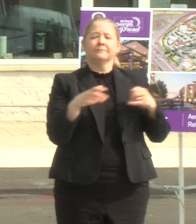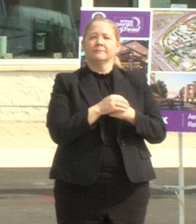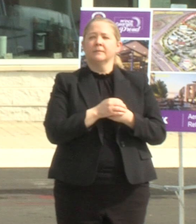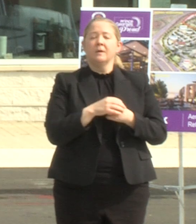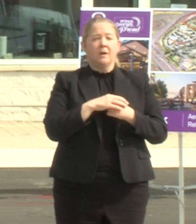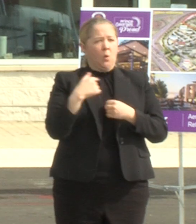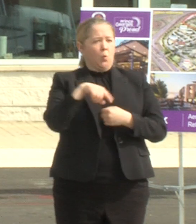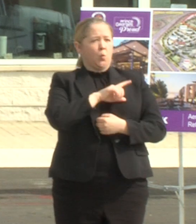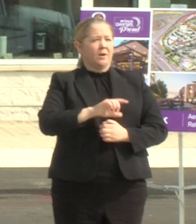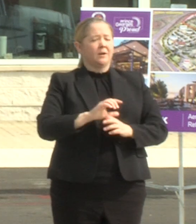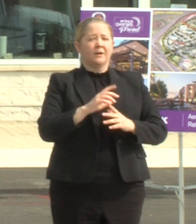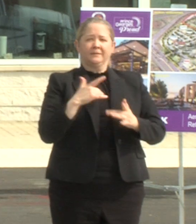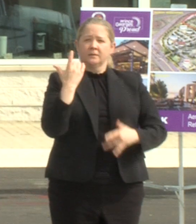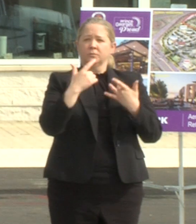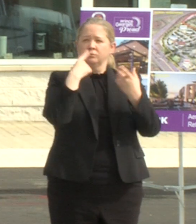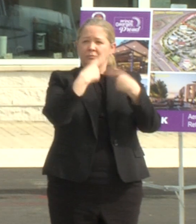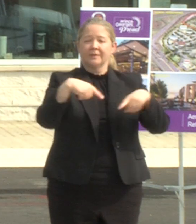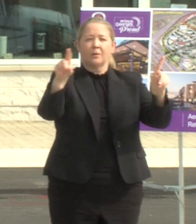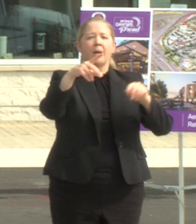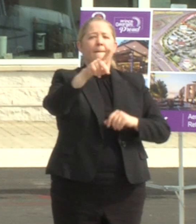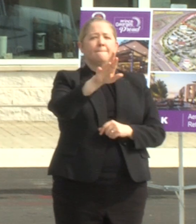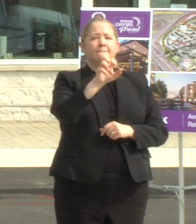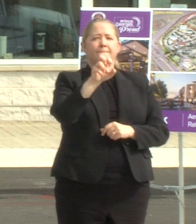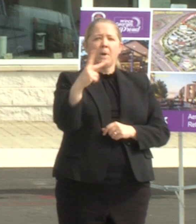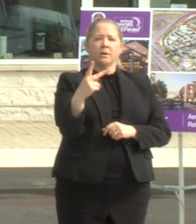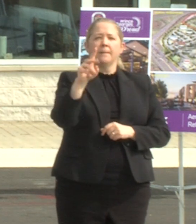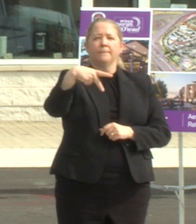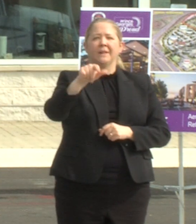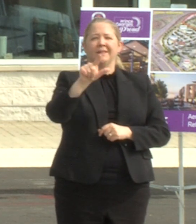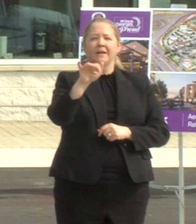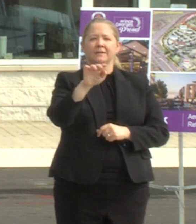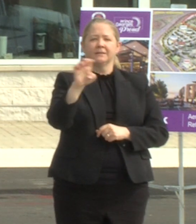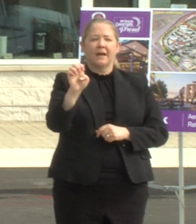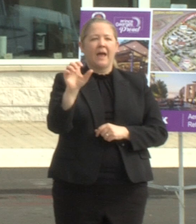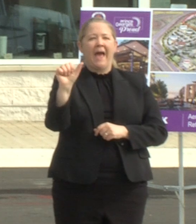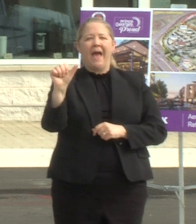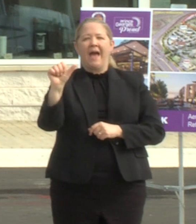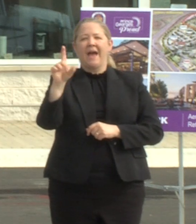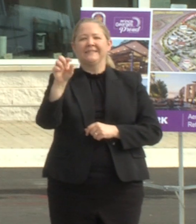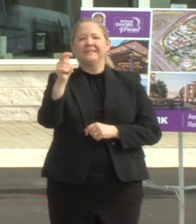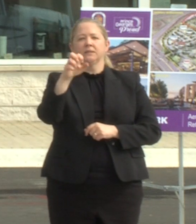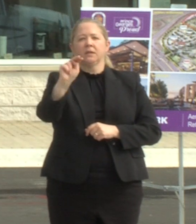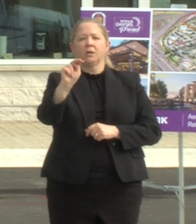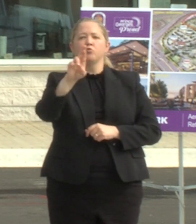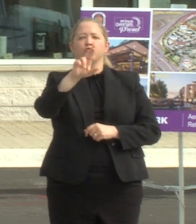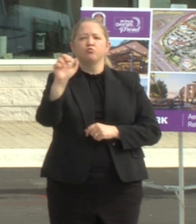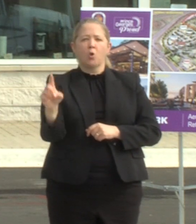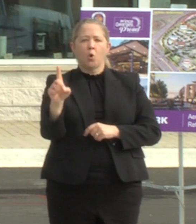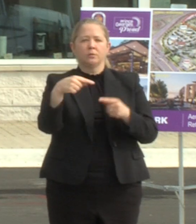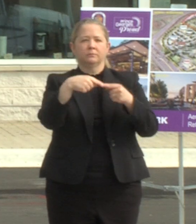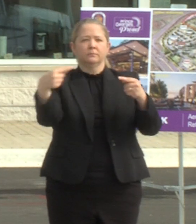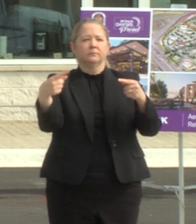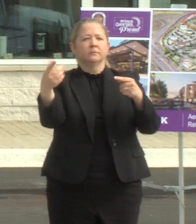pleased to announce park place at addison road metro which will be adjacent to the addison road metro station right down